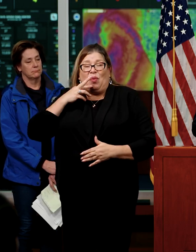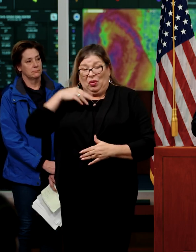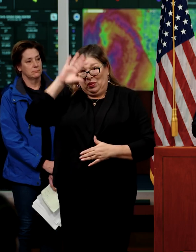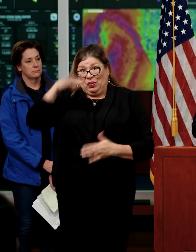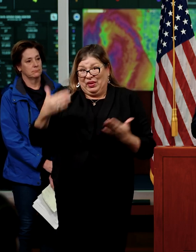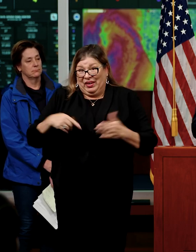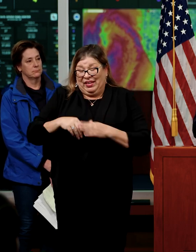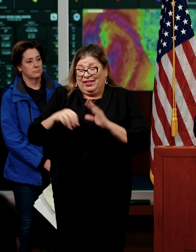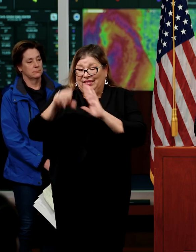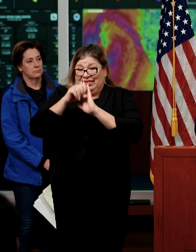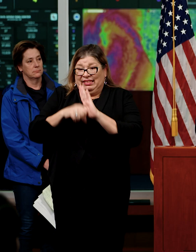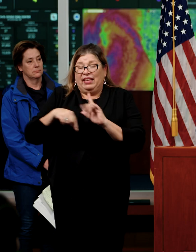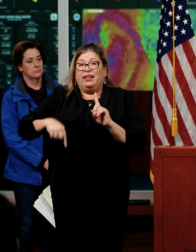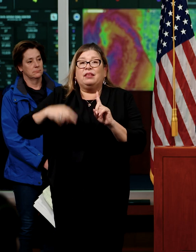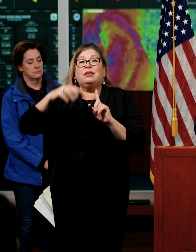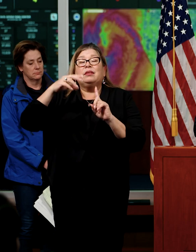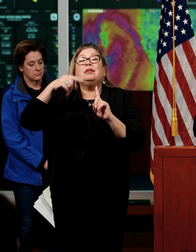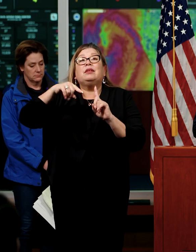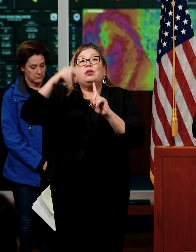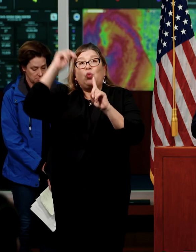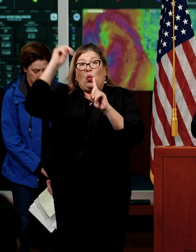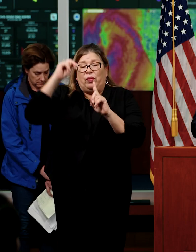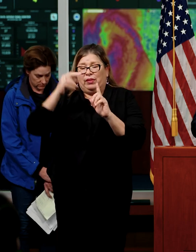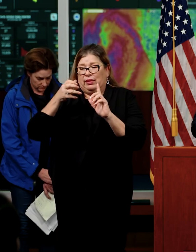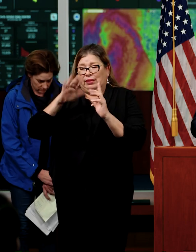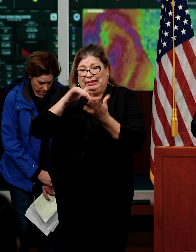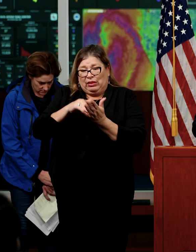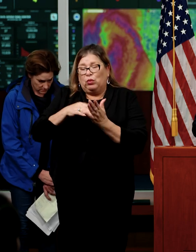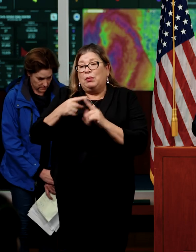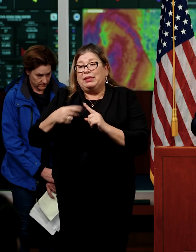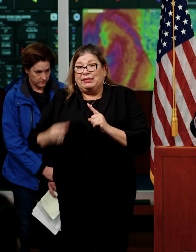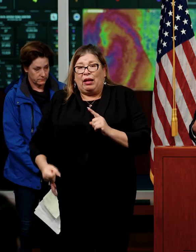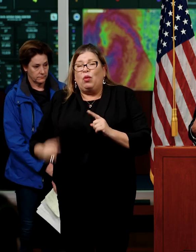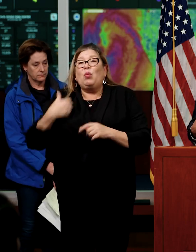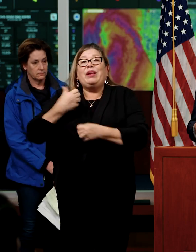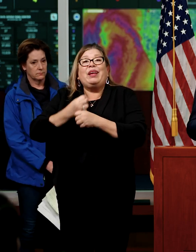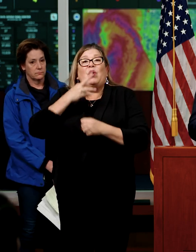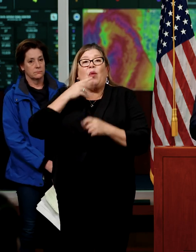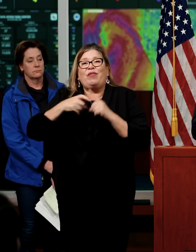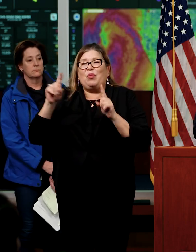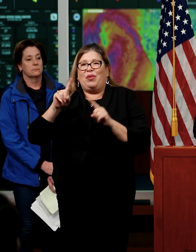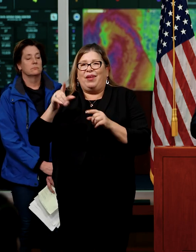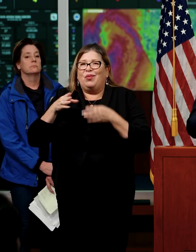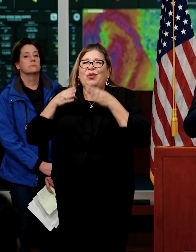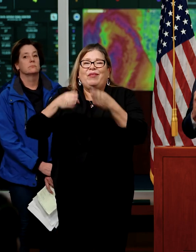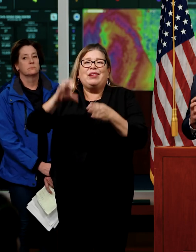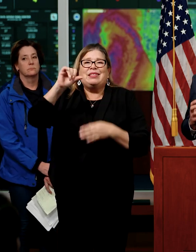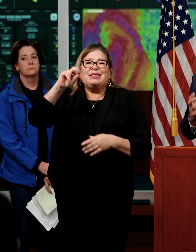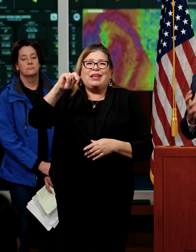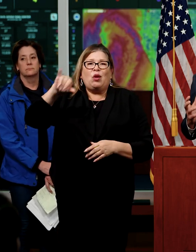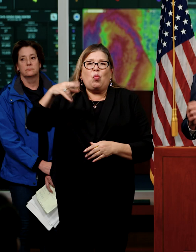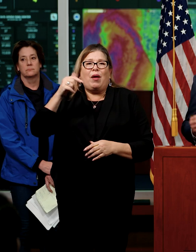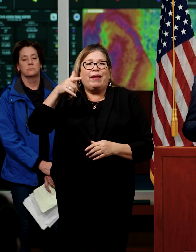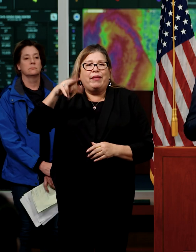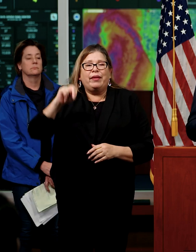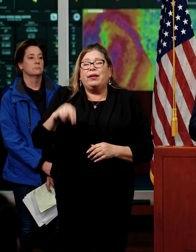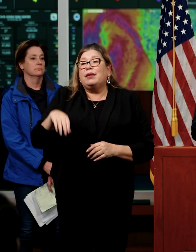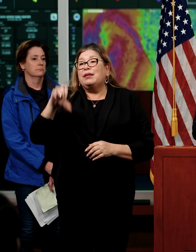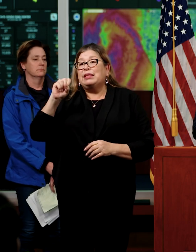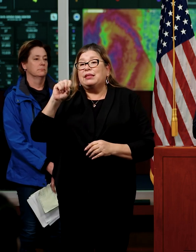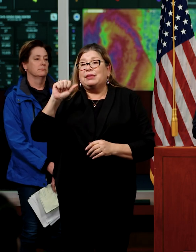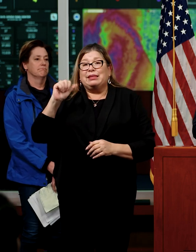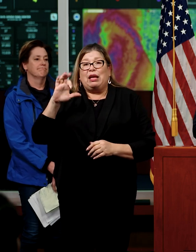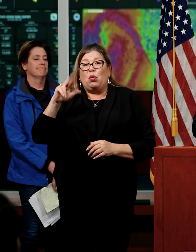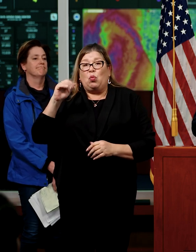of our state, northern, southern California, and the Central Valley, get water that comes from these rivers, the San Joaquin, the Sacramento, and its tributaries,